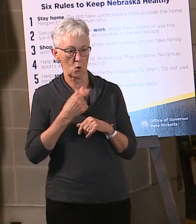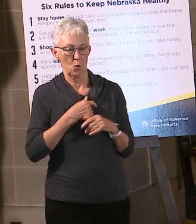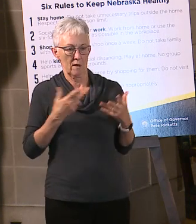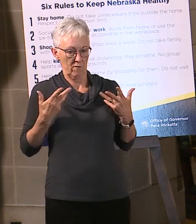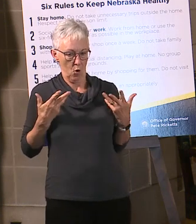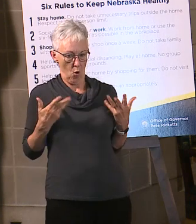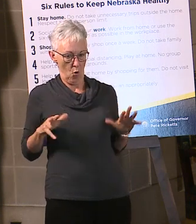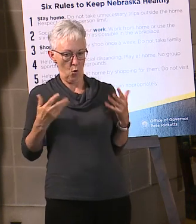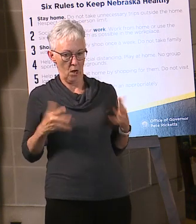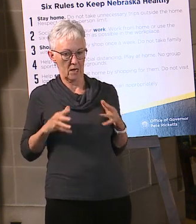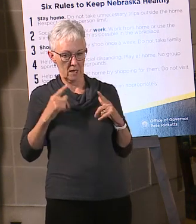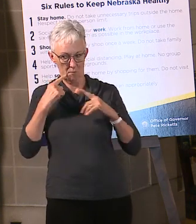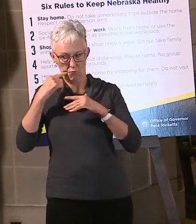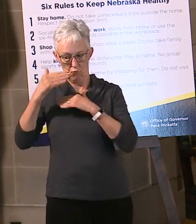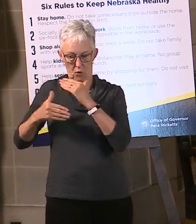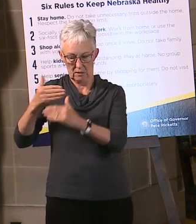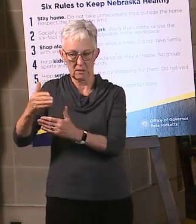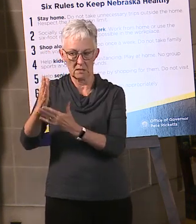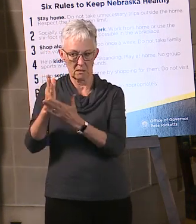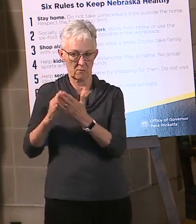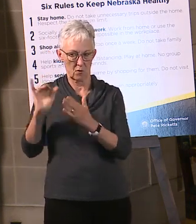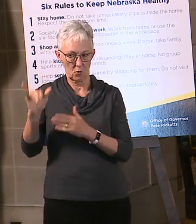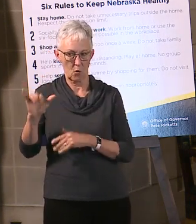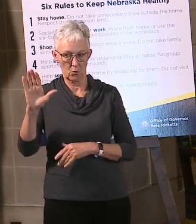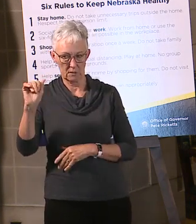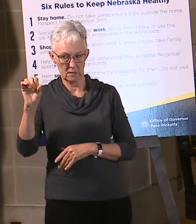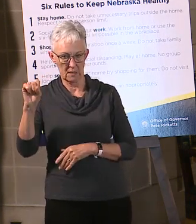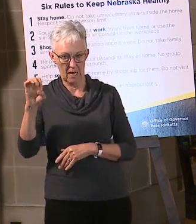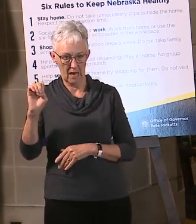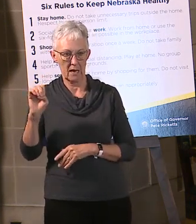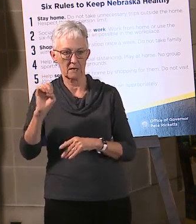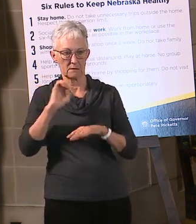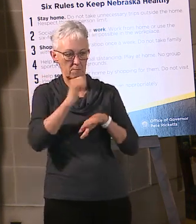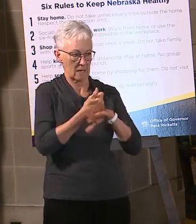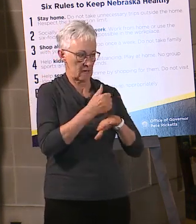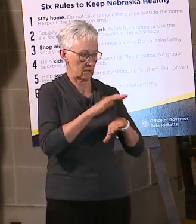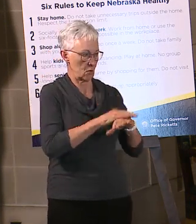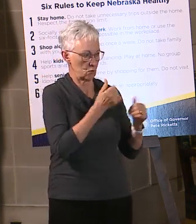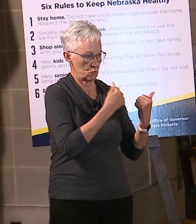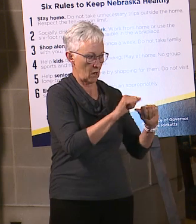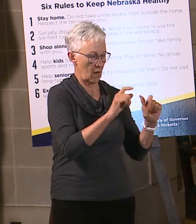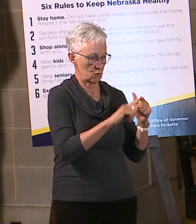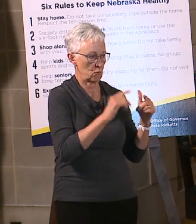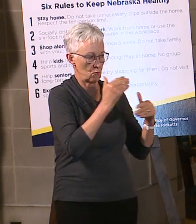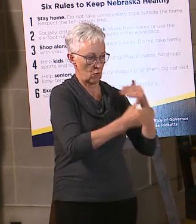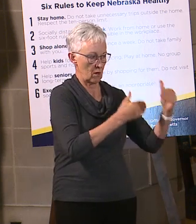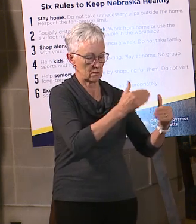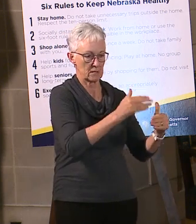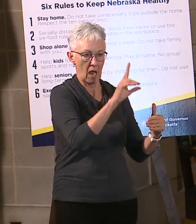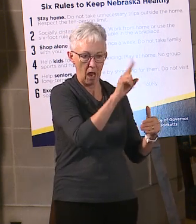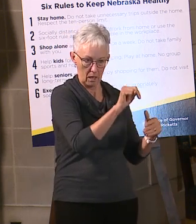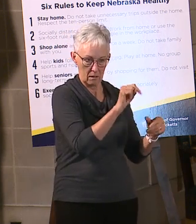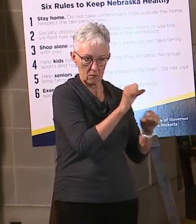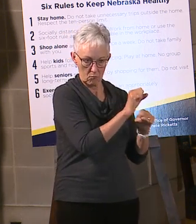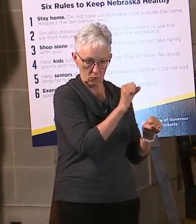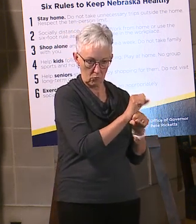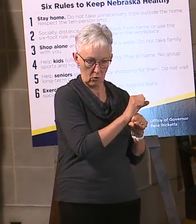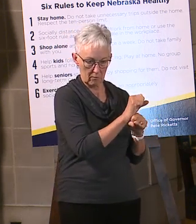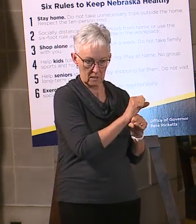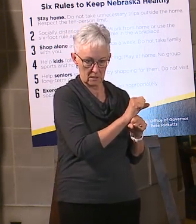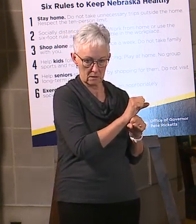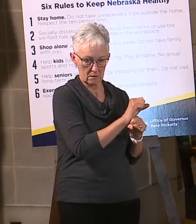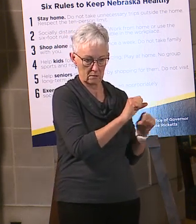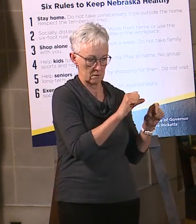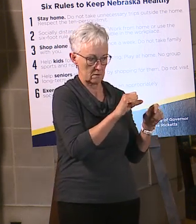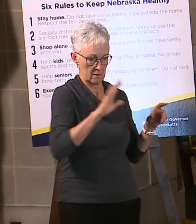we had with regard to the unemployment claims, and we're continuing to work on that. So our concern is we don't want people to fall too